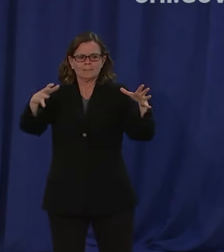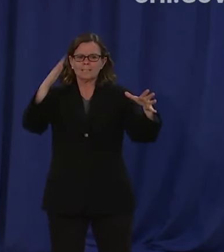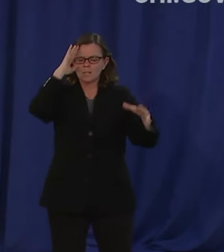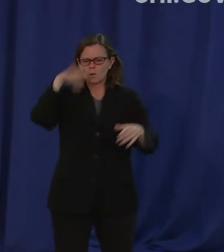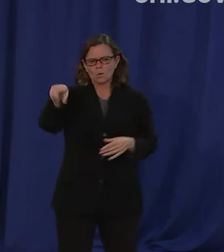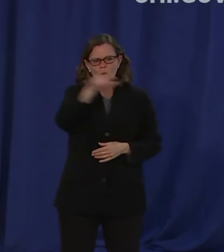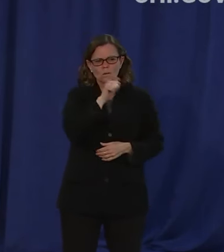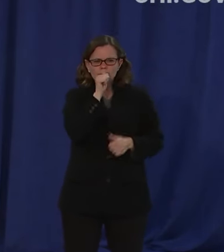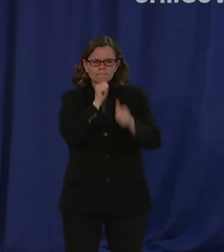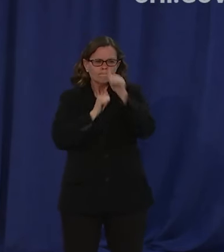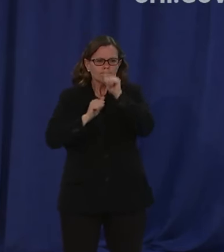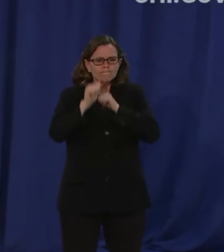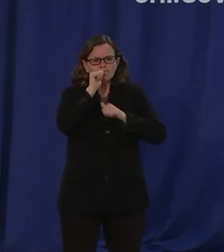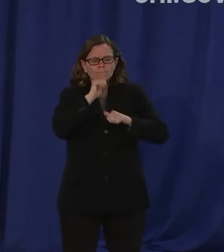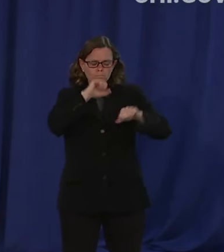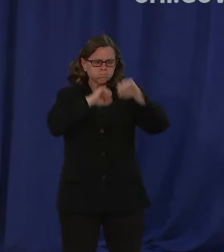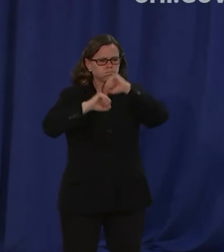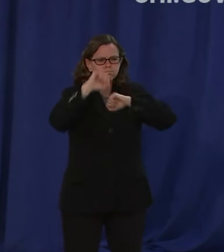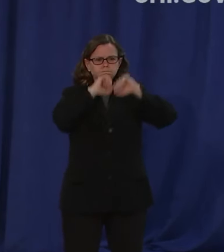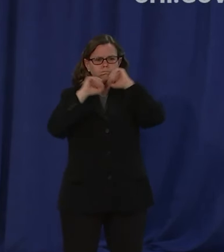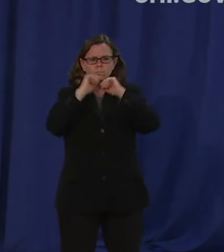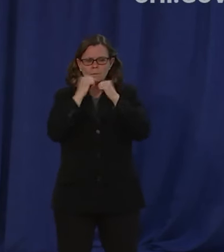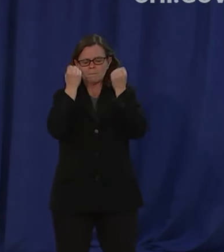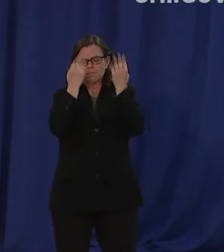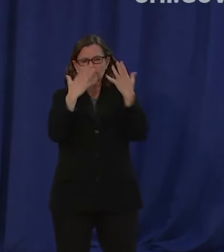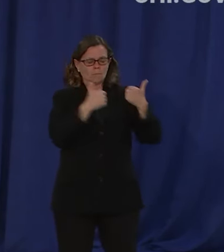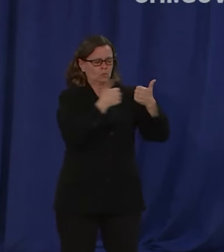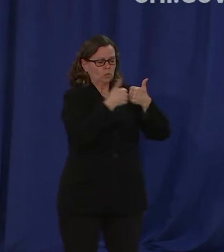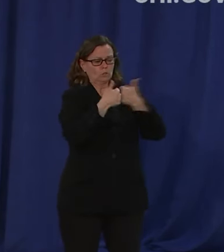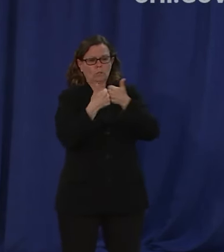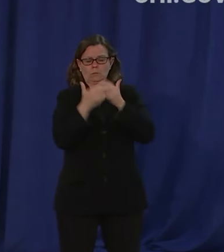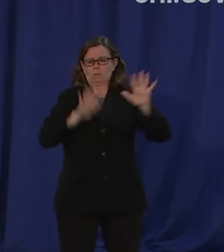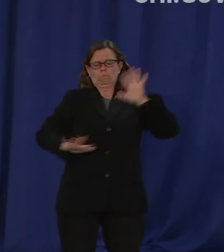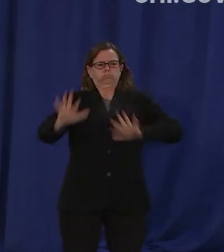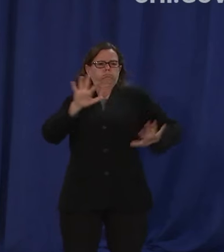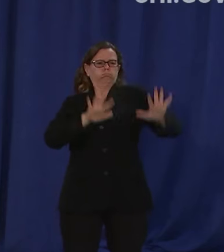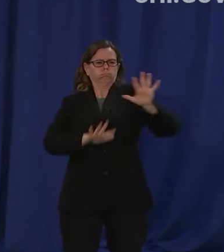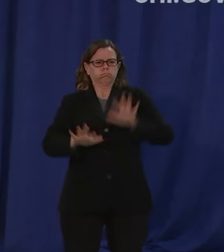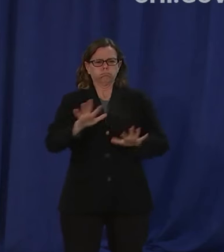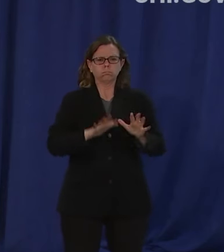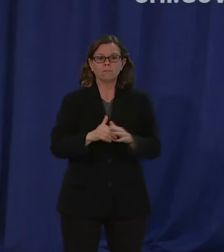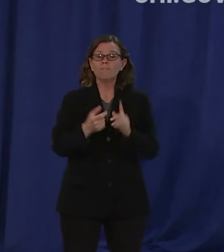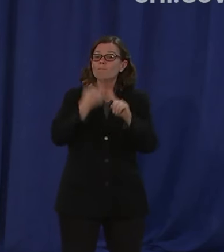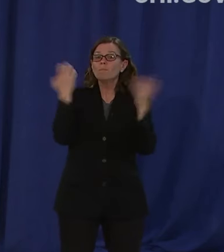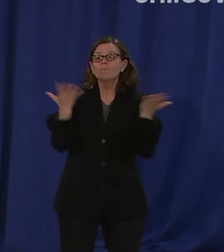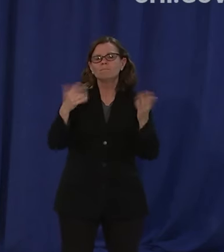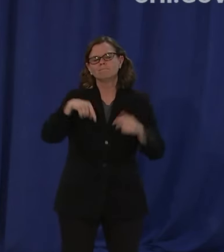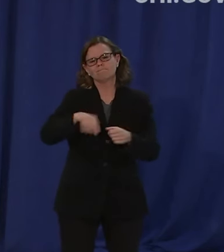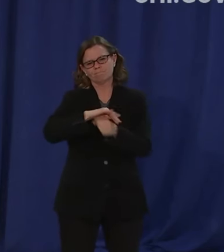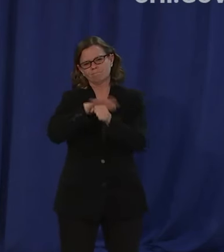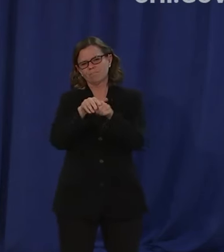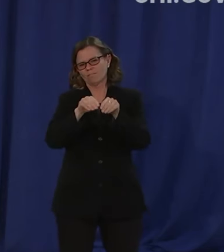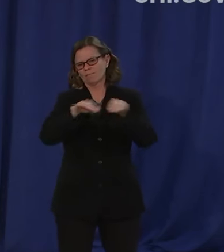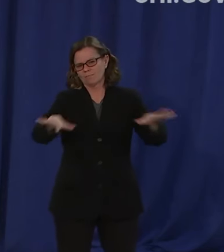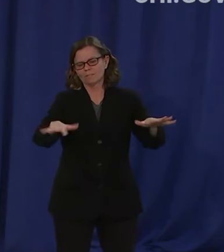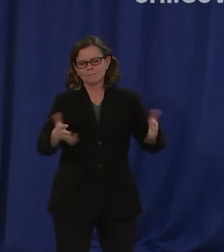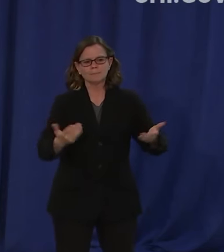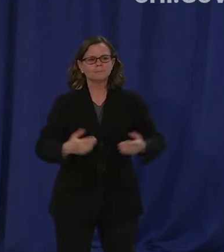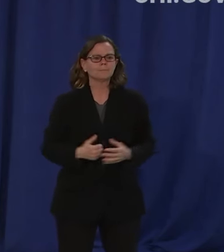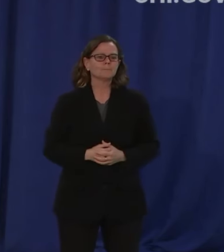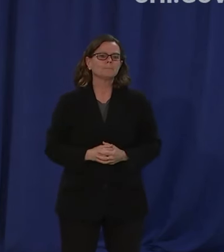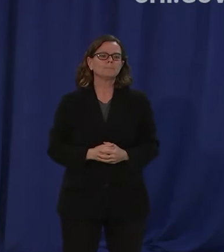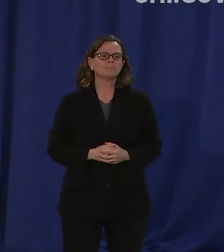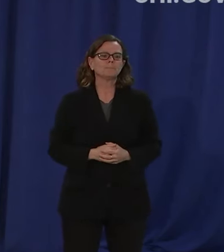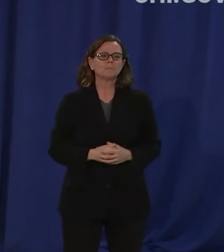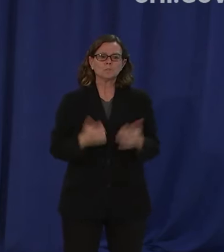challenging and unprecedented circumstances created by the crisis. What I believe today is as much as ever